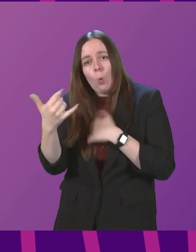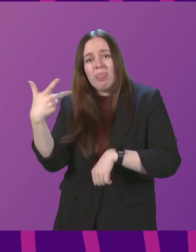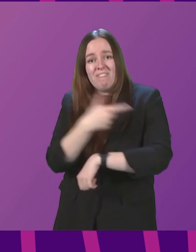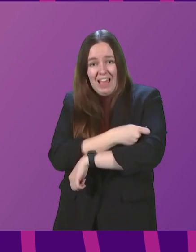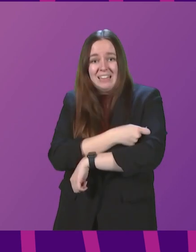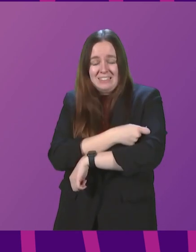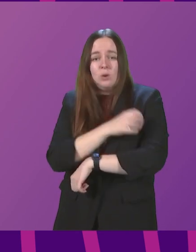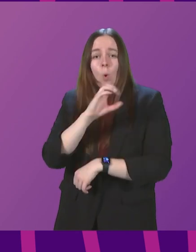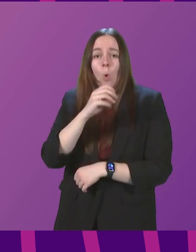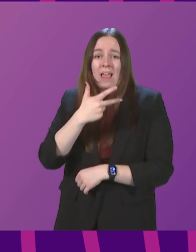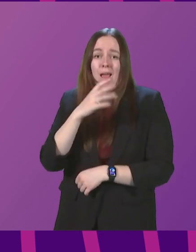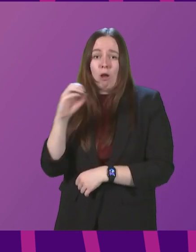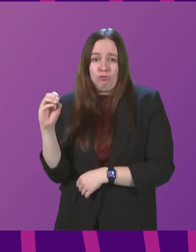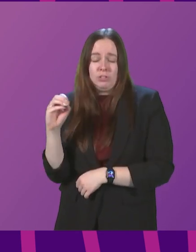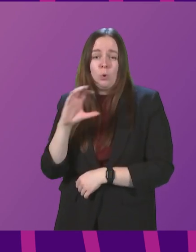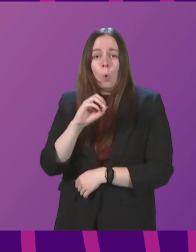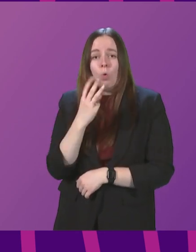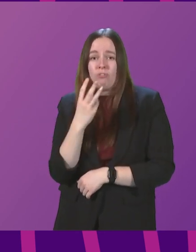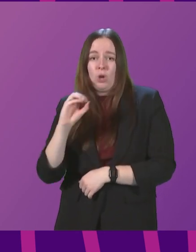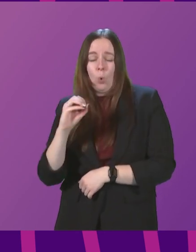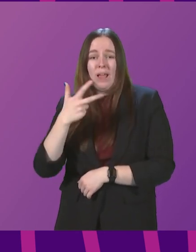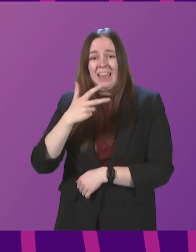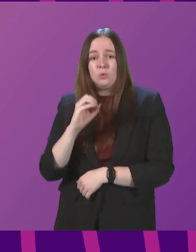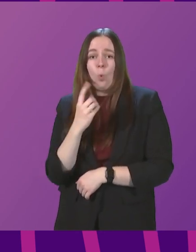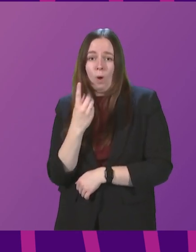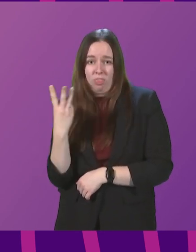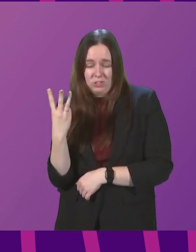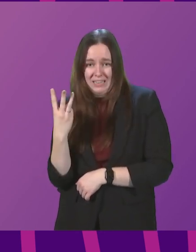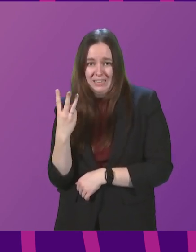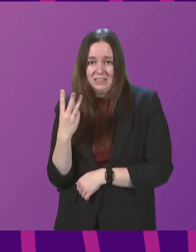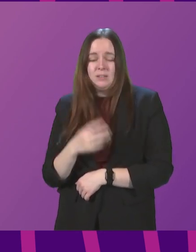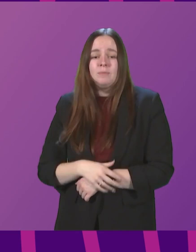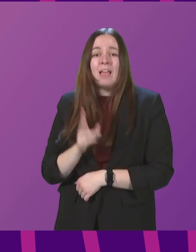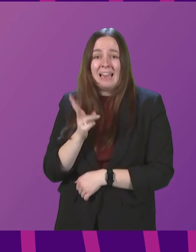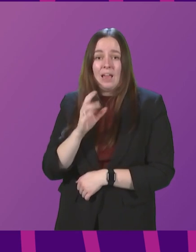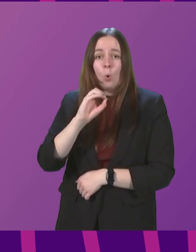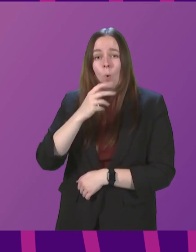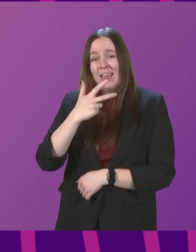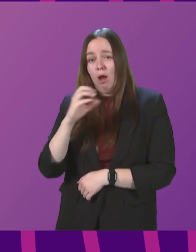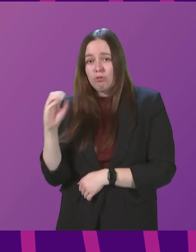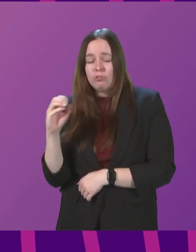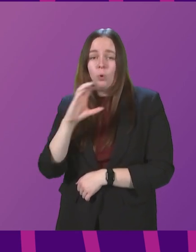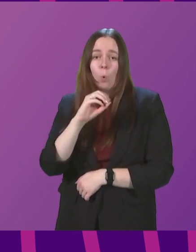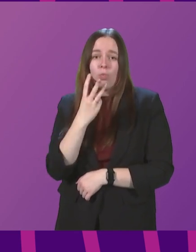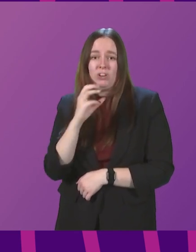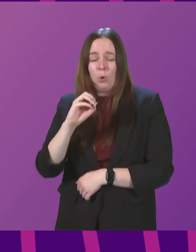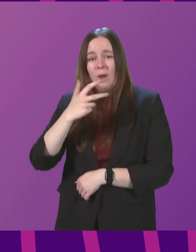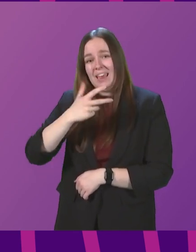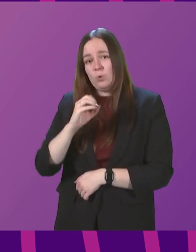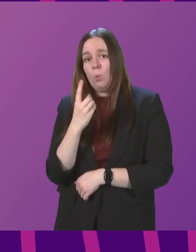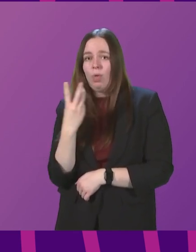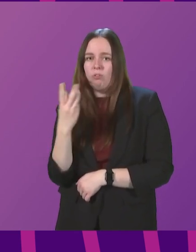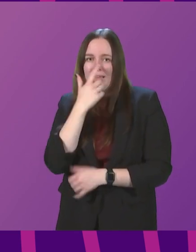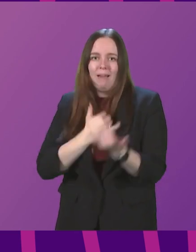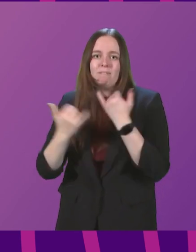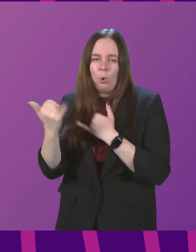hotline on 0800 030 8013. That's 0800 030 8013.